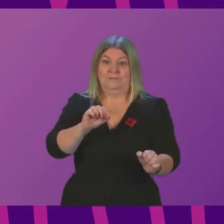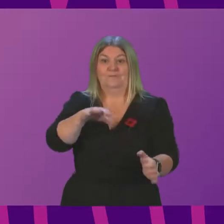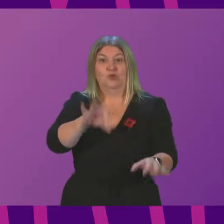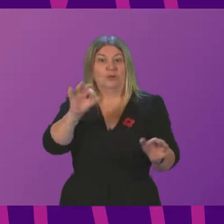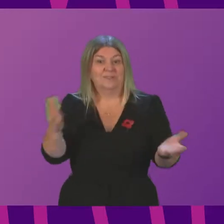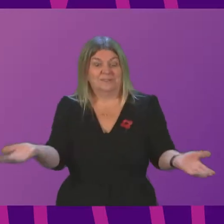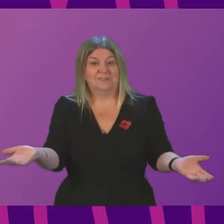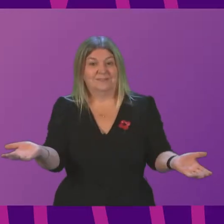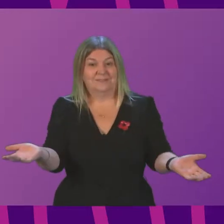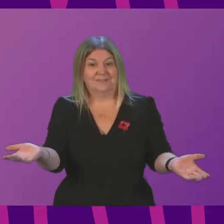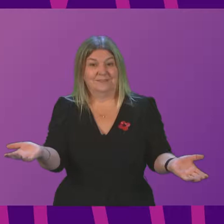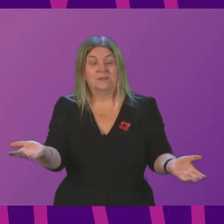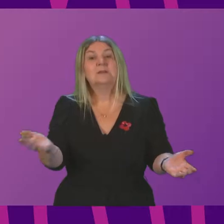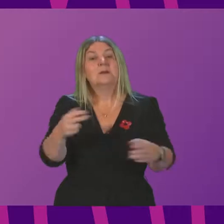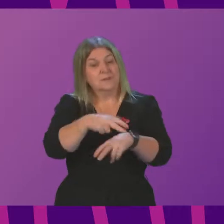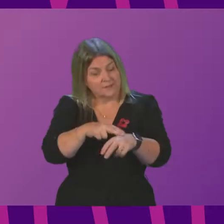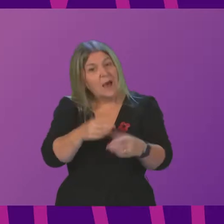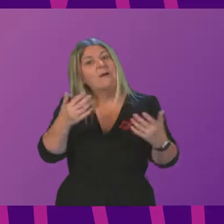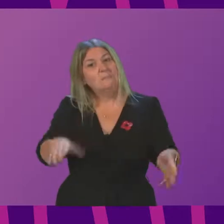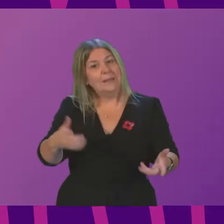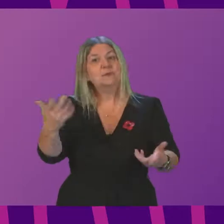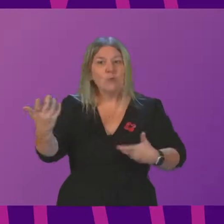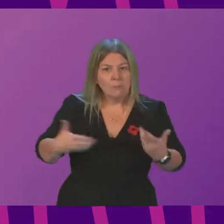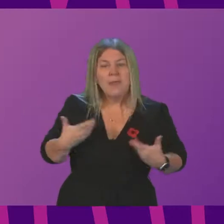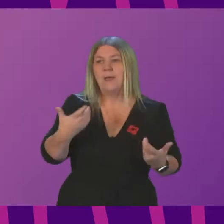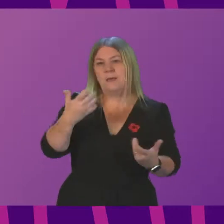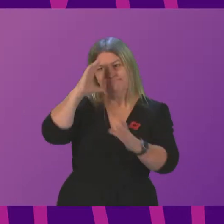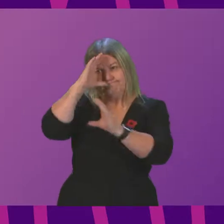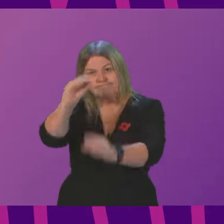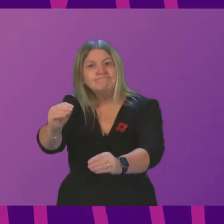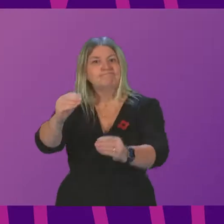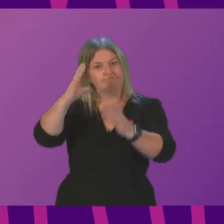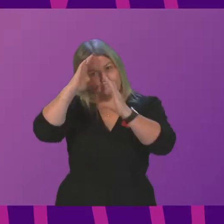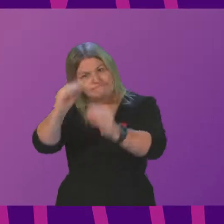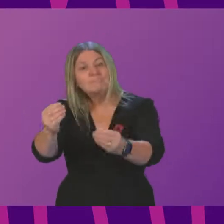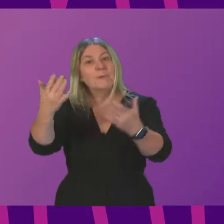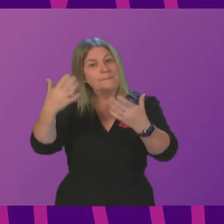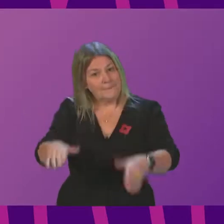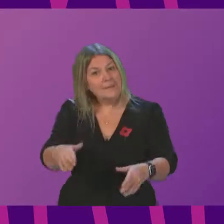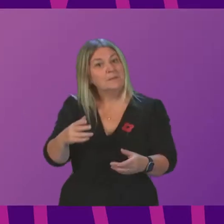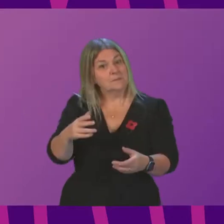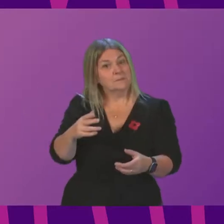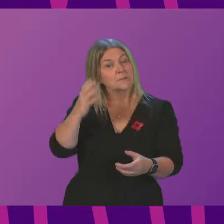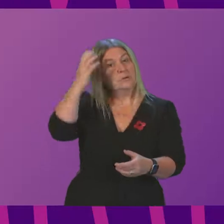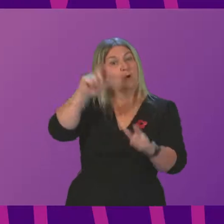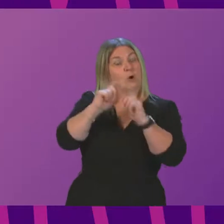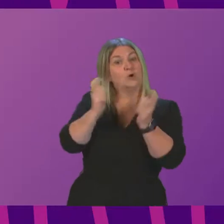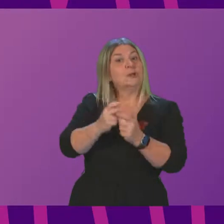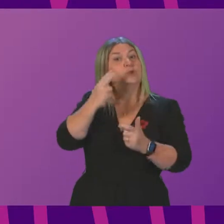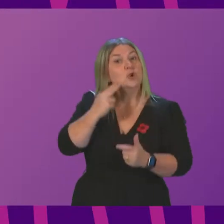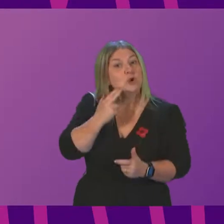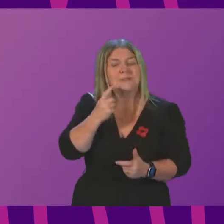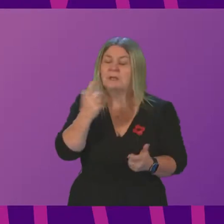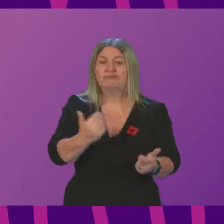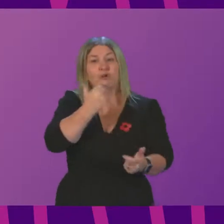about them long before Covid. Because there's a pattern here. The Royal College of Nurses tell us there's not enough nurses, the government deny it.